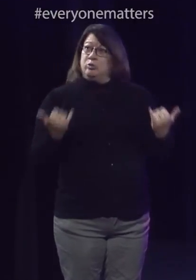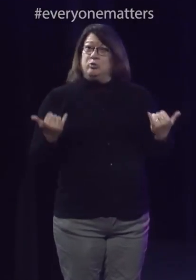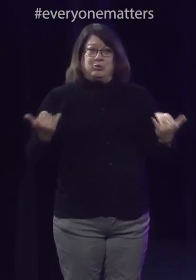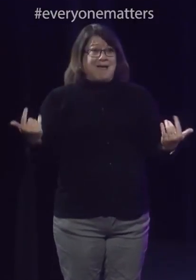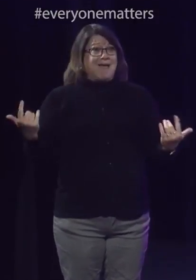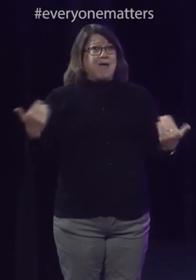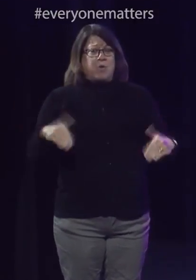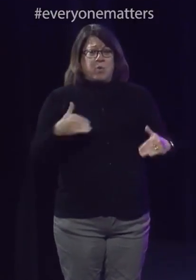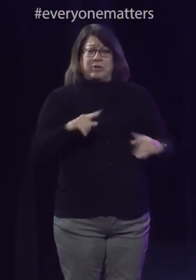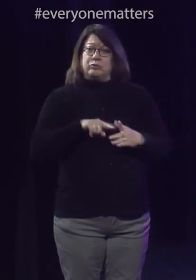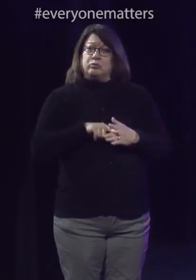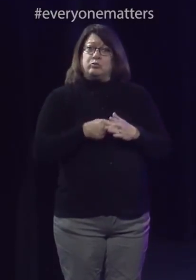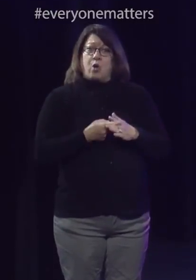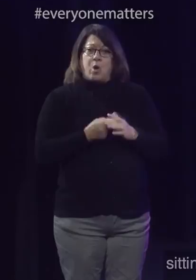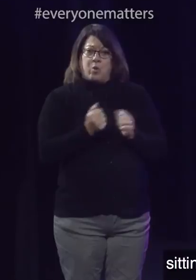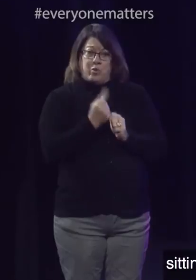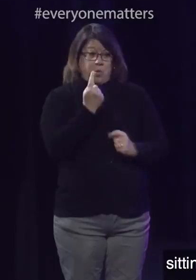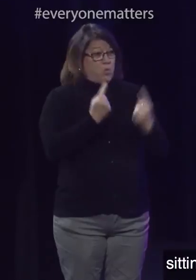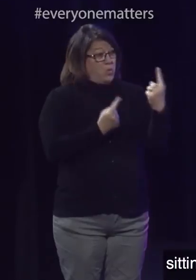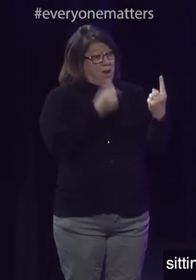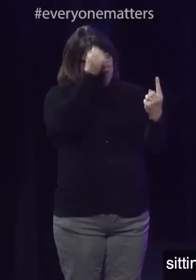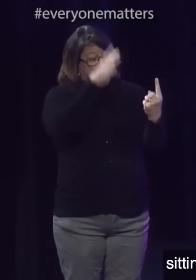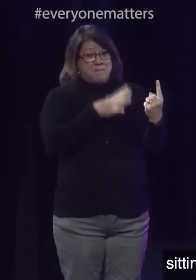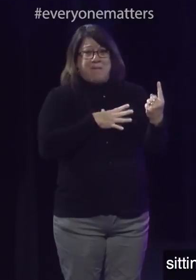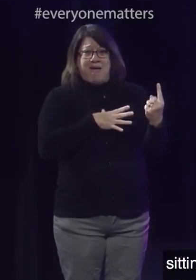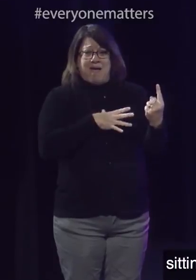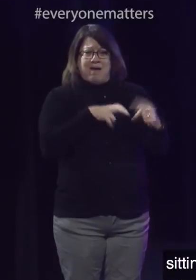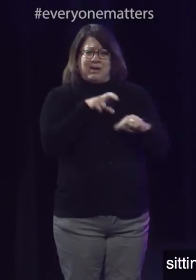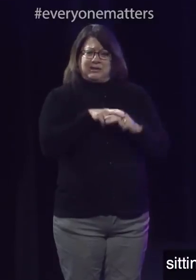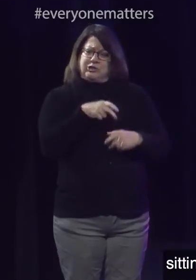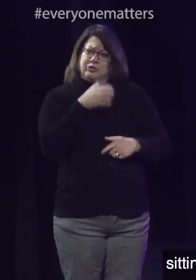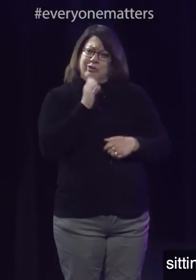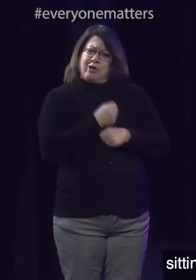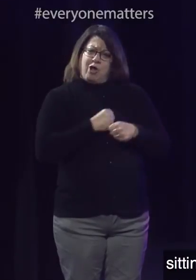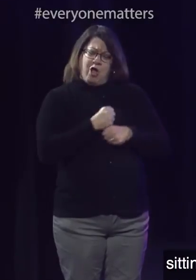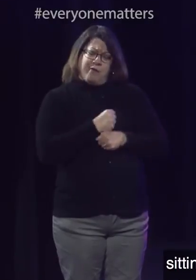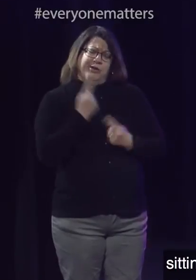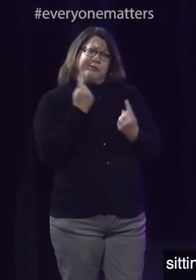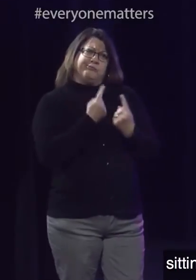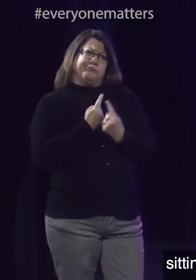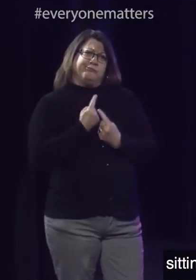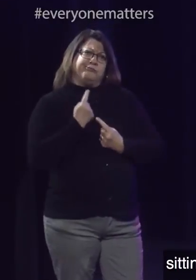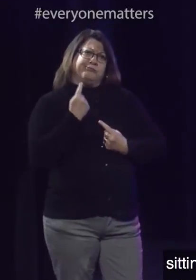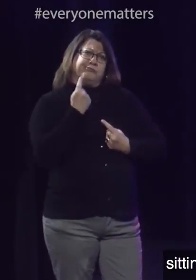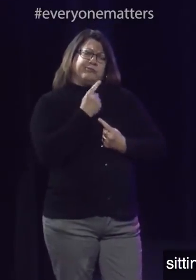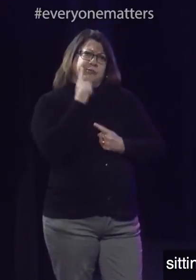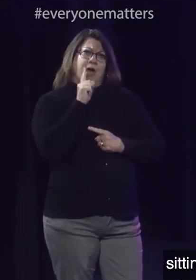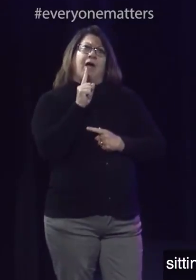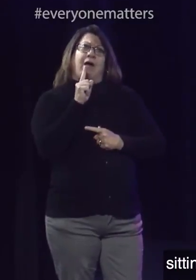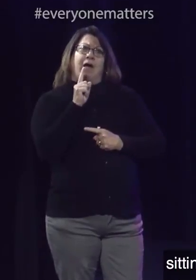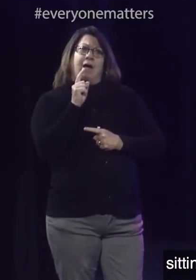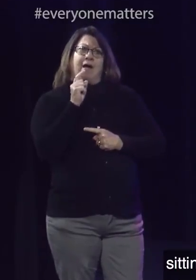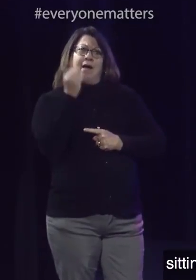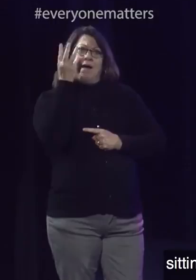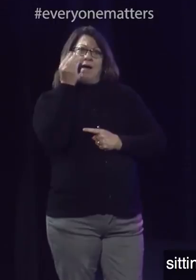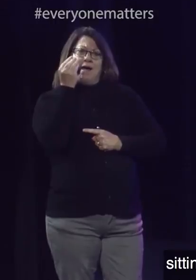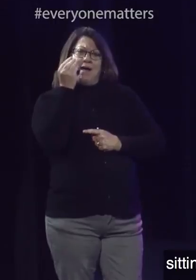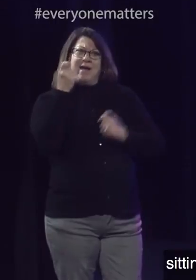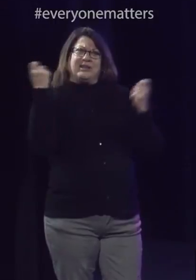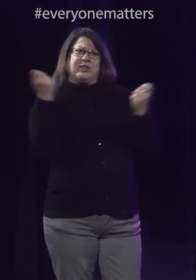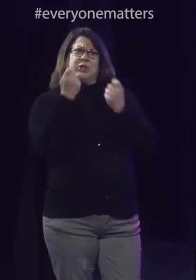actually started with one man sitting in a coffee shop by himself who had an idea to celebrate